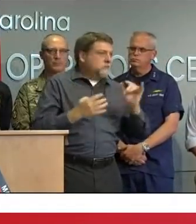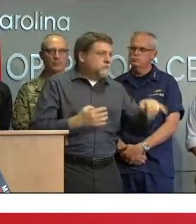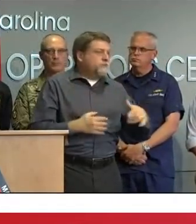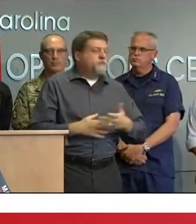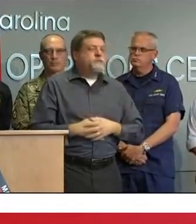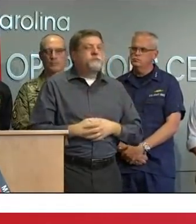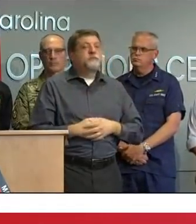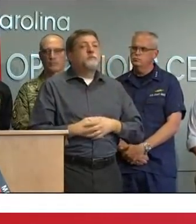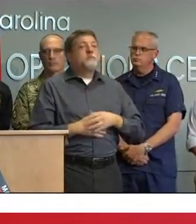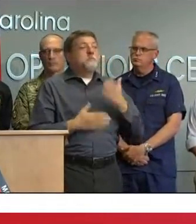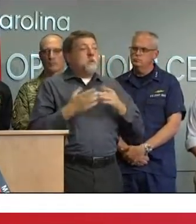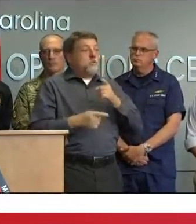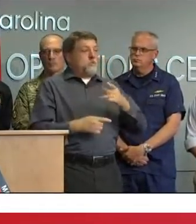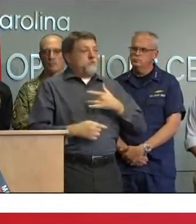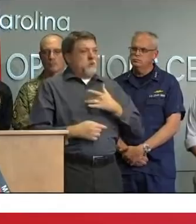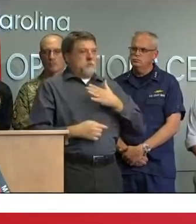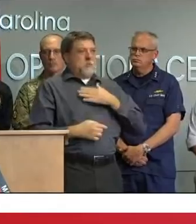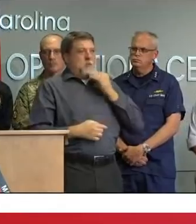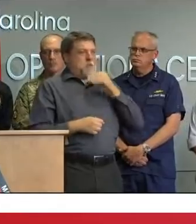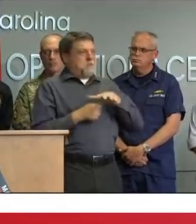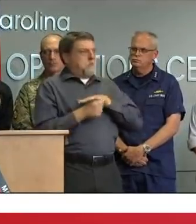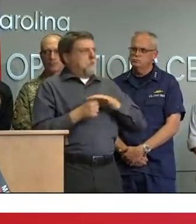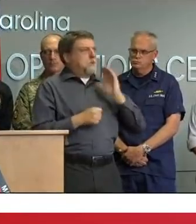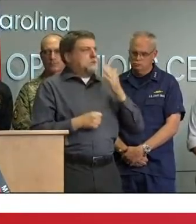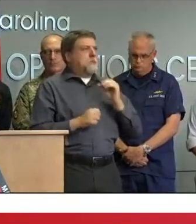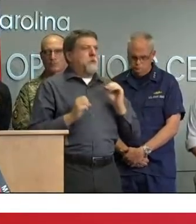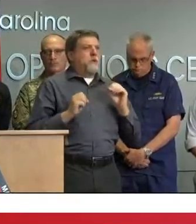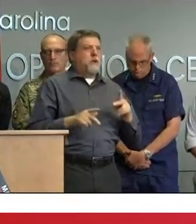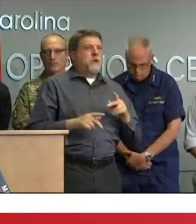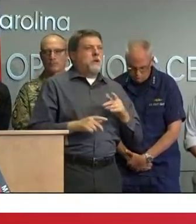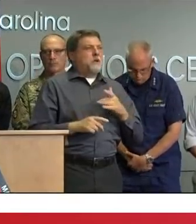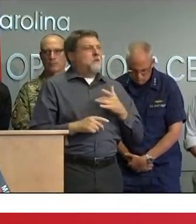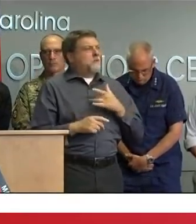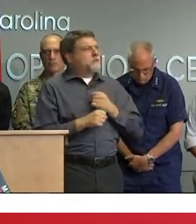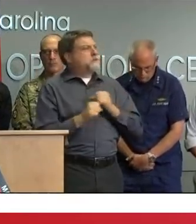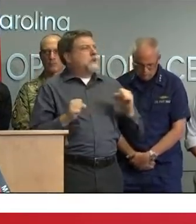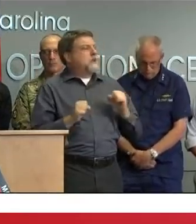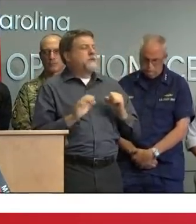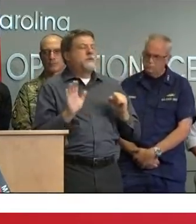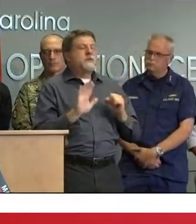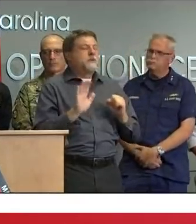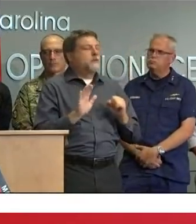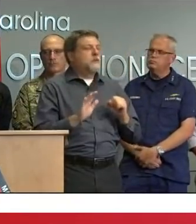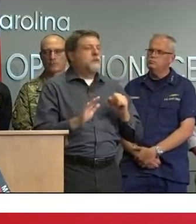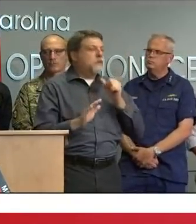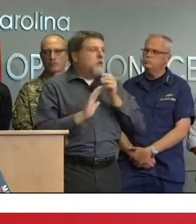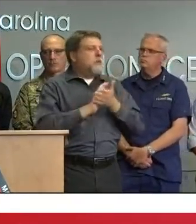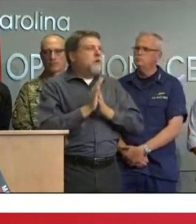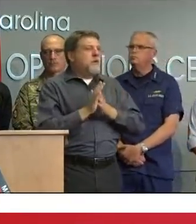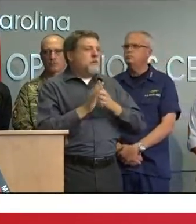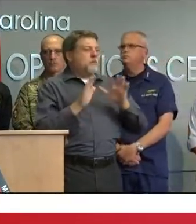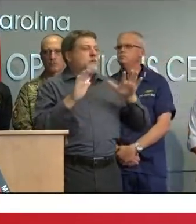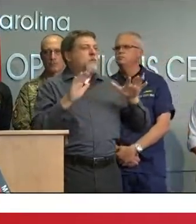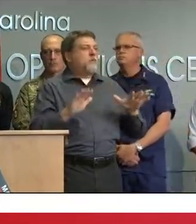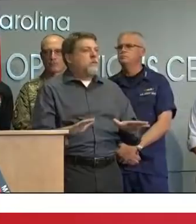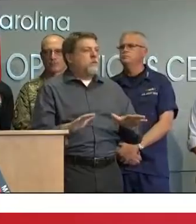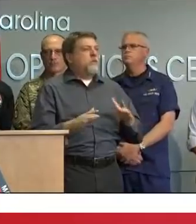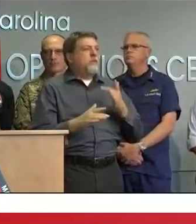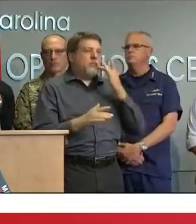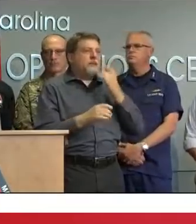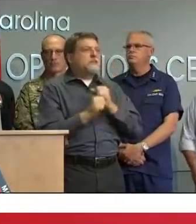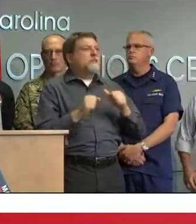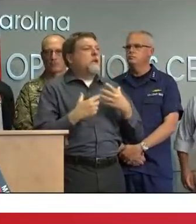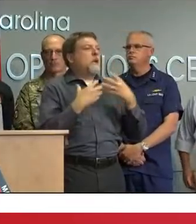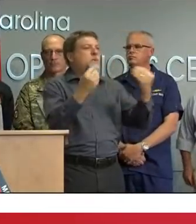improving right now we cannot stress the importance of not becoming complacent heed the public